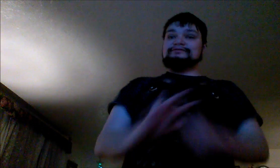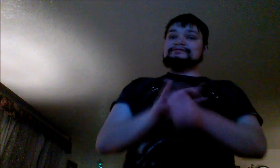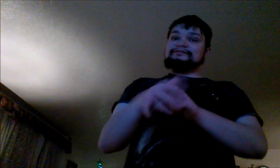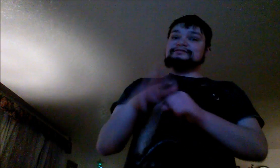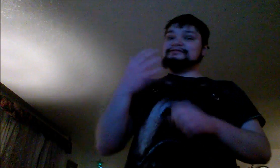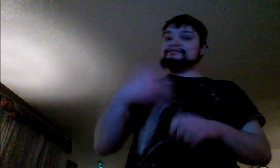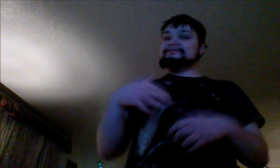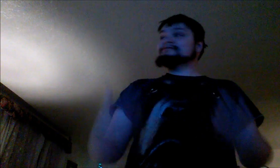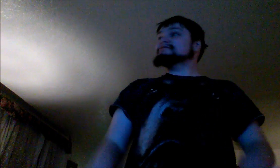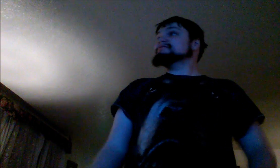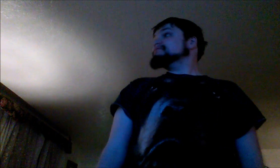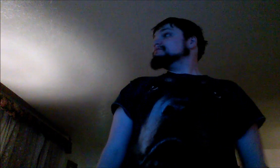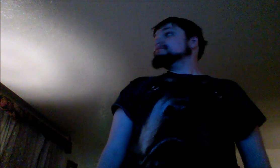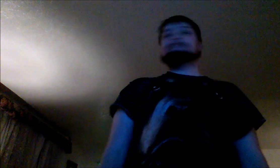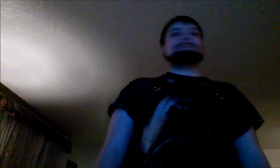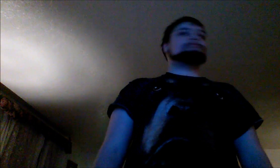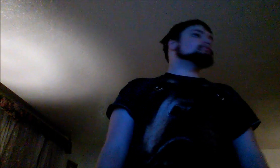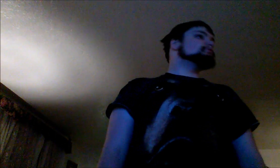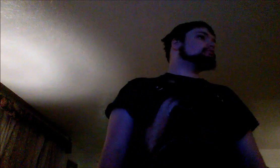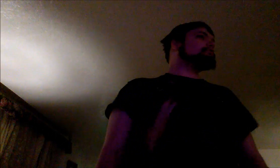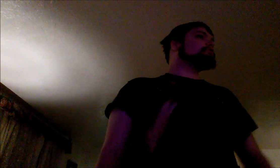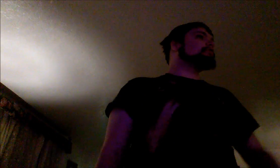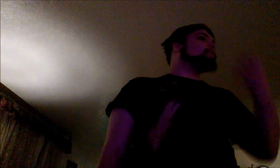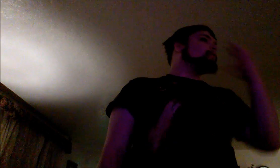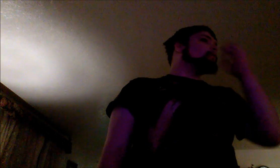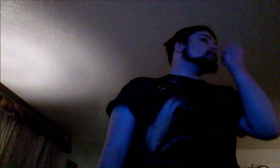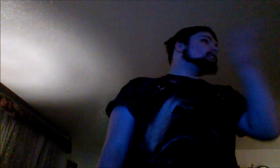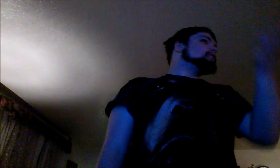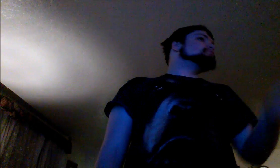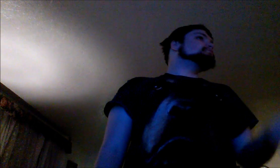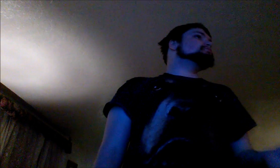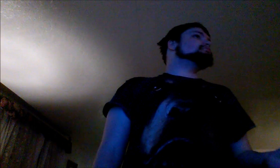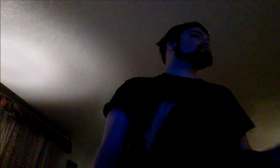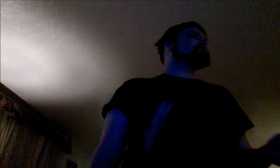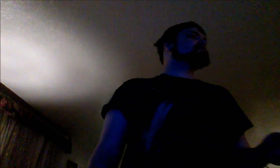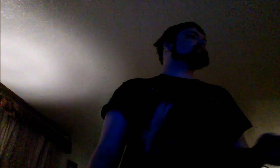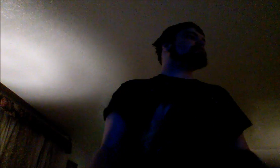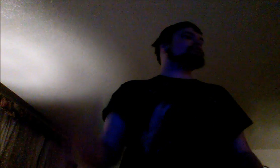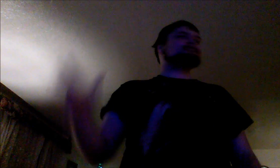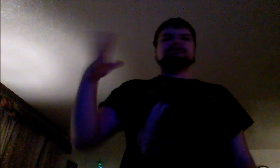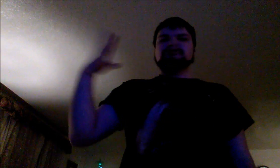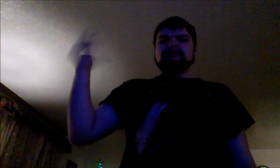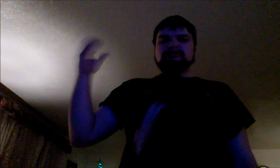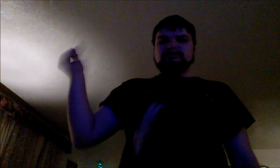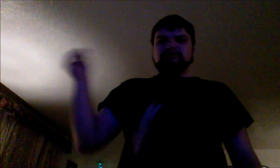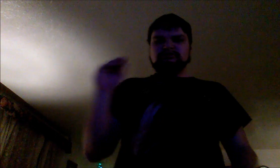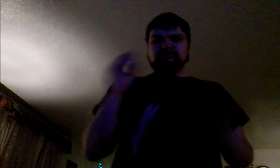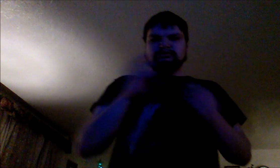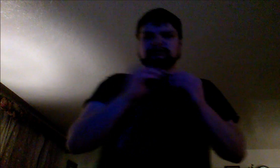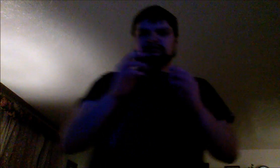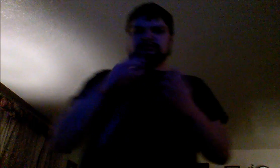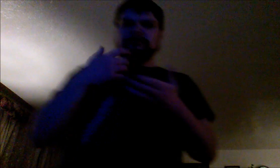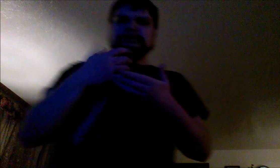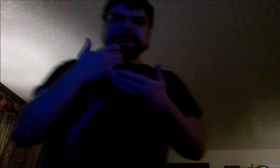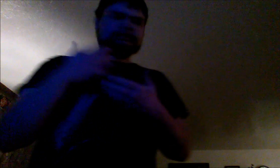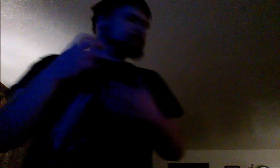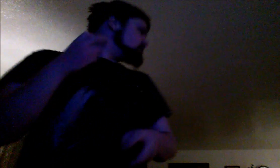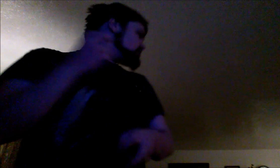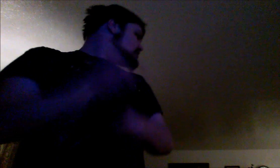all that's over mine. Losing track and losing time, I can catch the